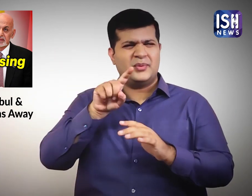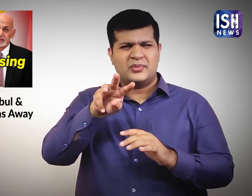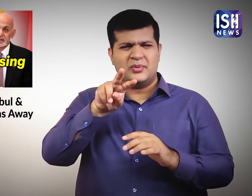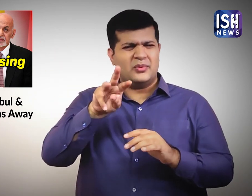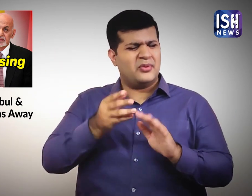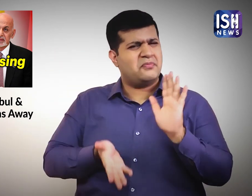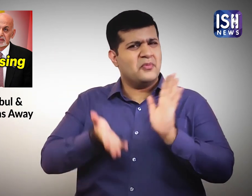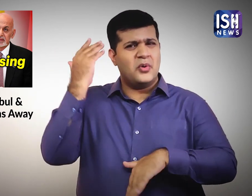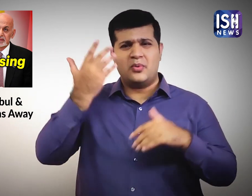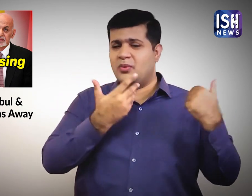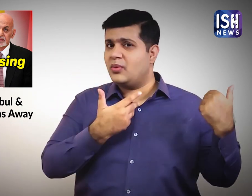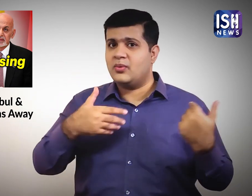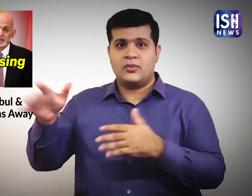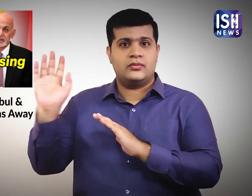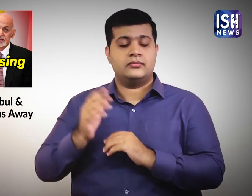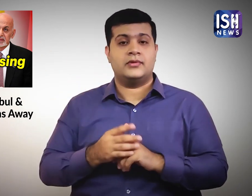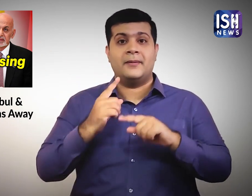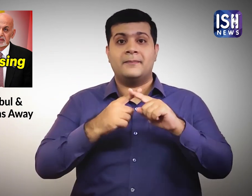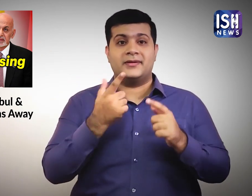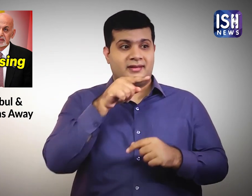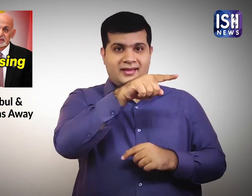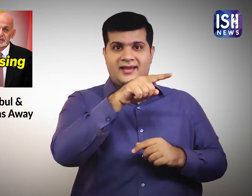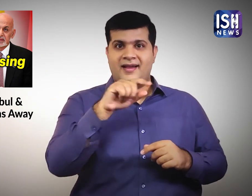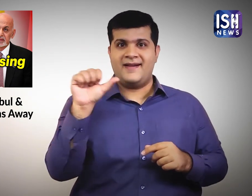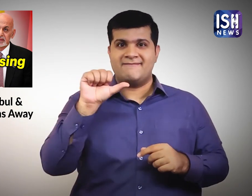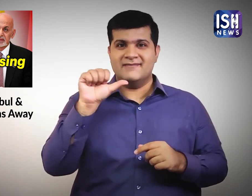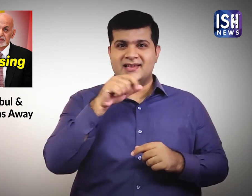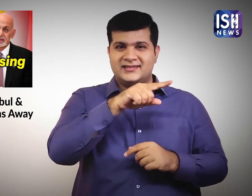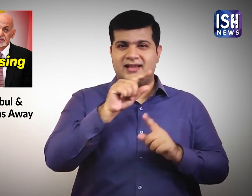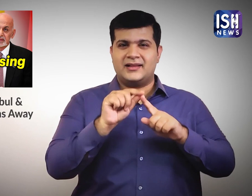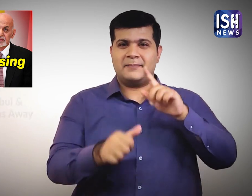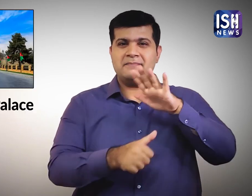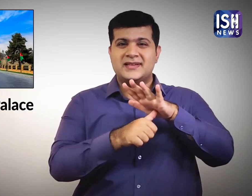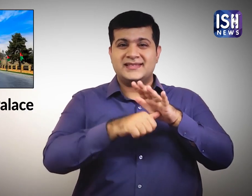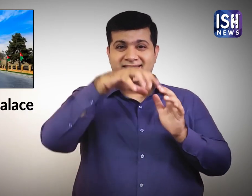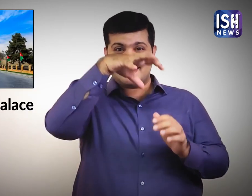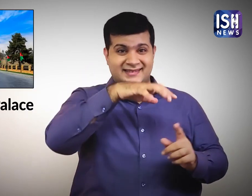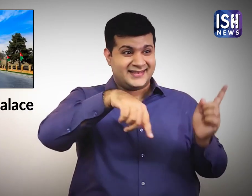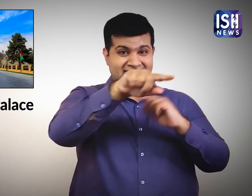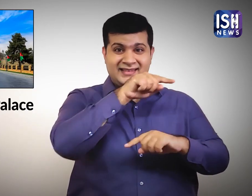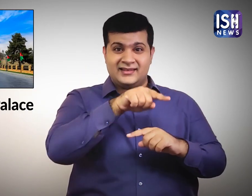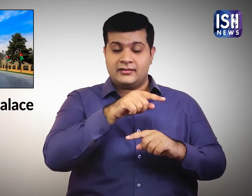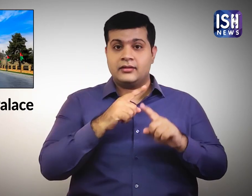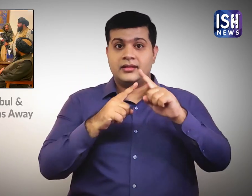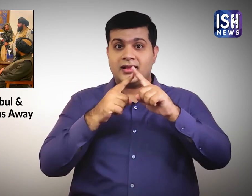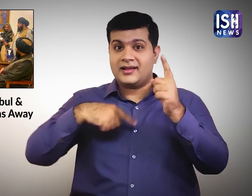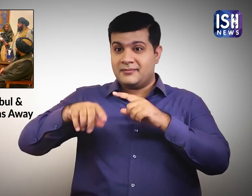Thousands of security officials abandoned their posts. Then the Taliban captured the Presidential Palace.